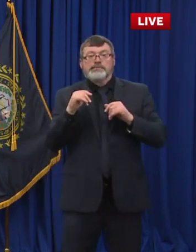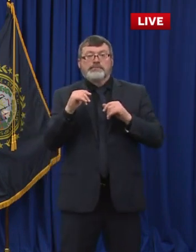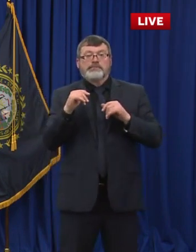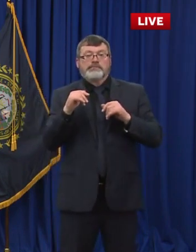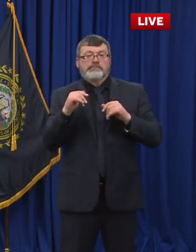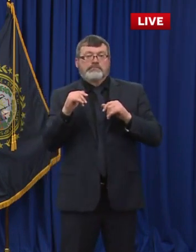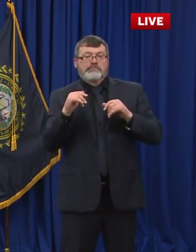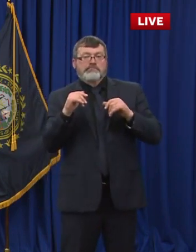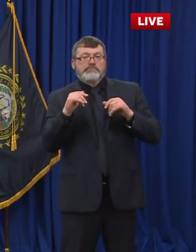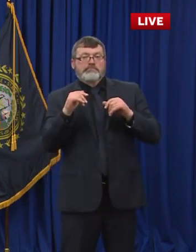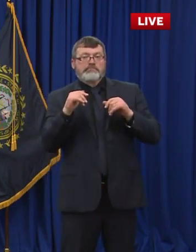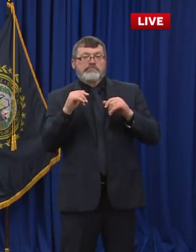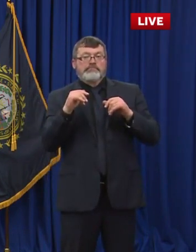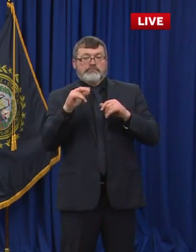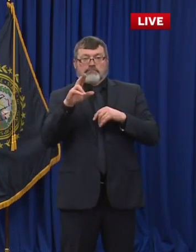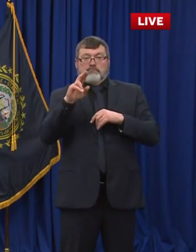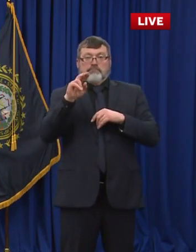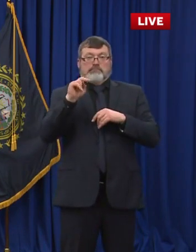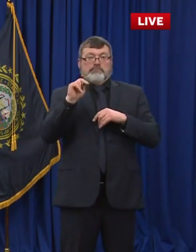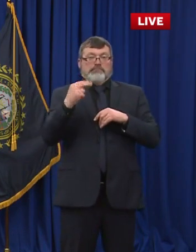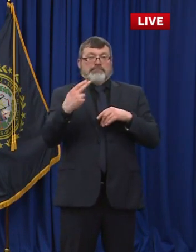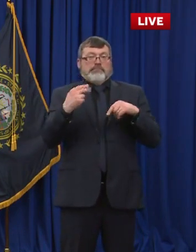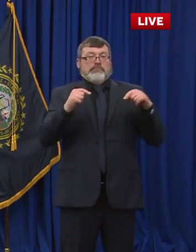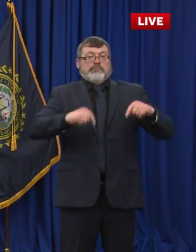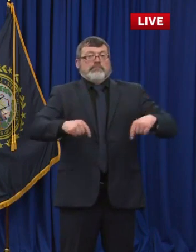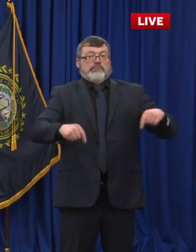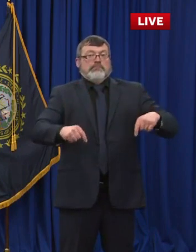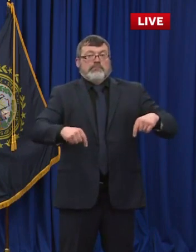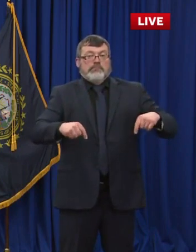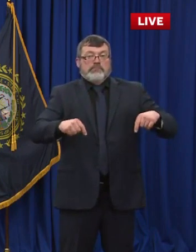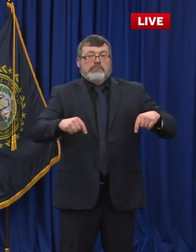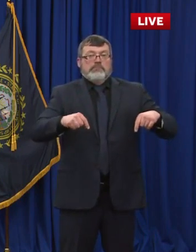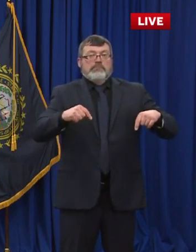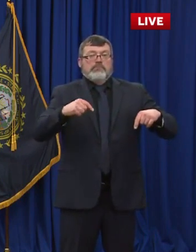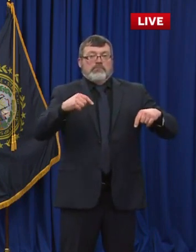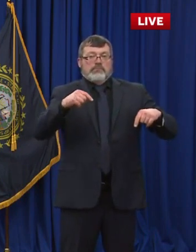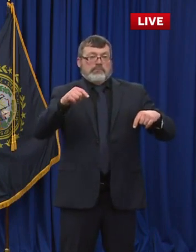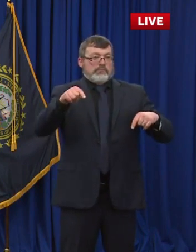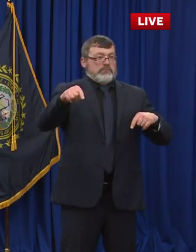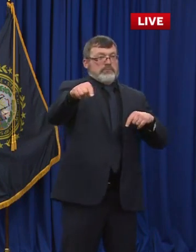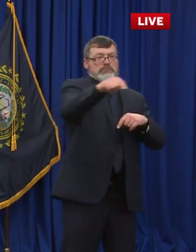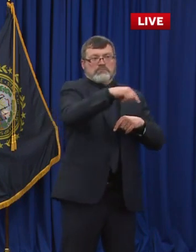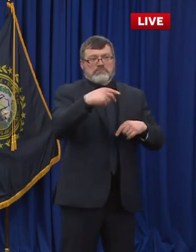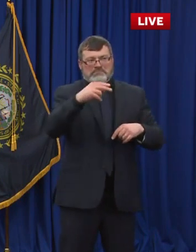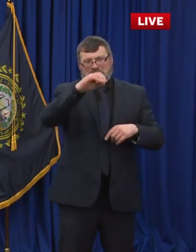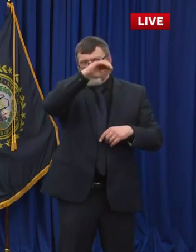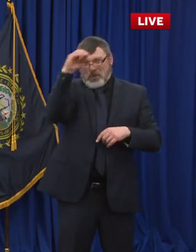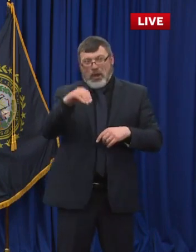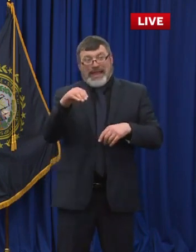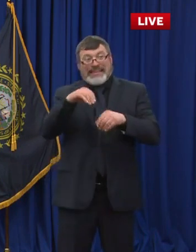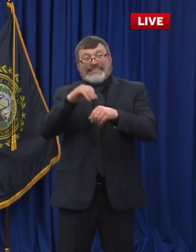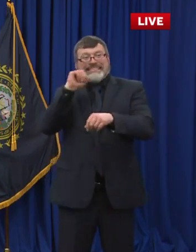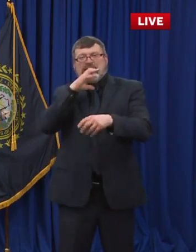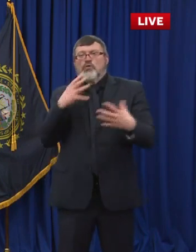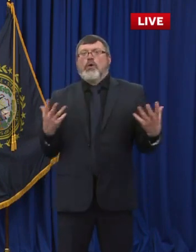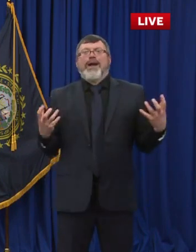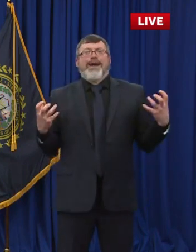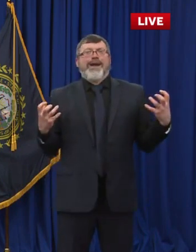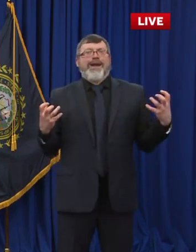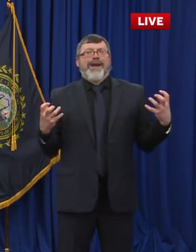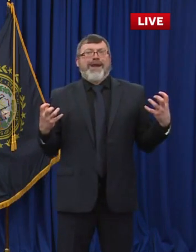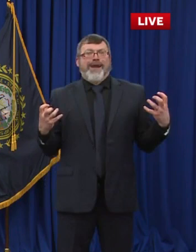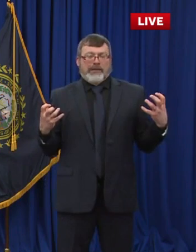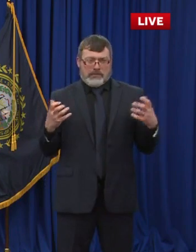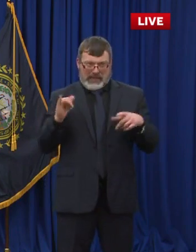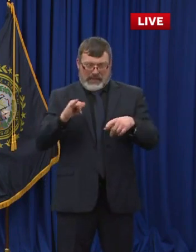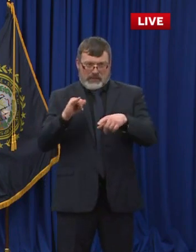that New Hampshire has one of the highest rates of vaccination in our long term care facilities for both residents and staff. And so that is true.